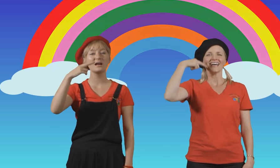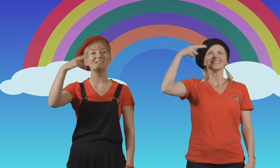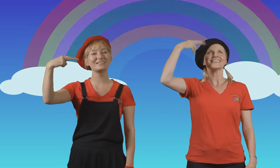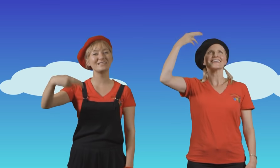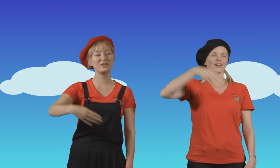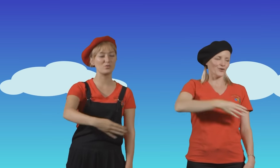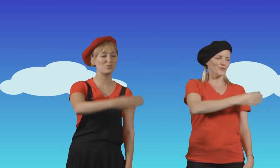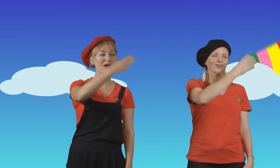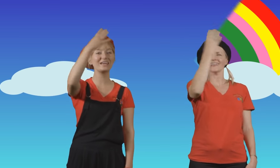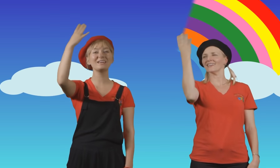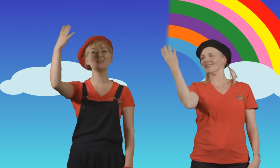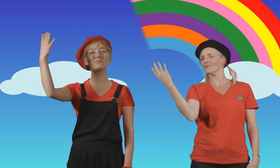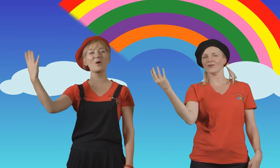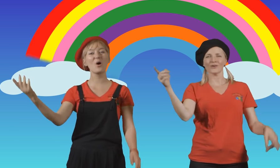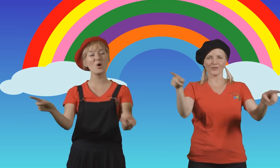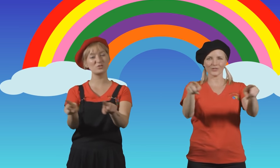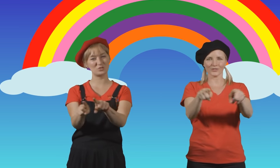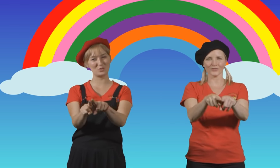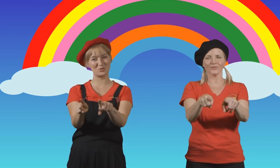sing a rainbow too.